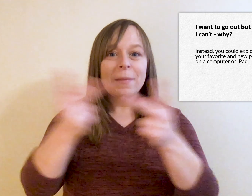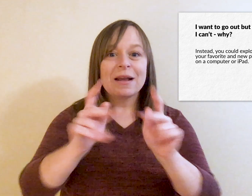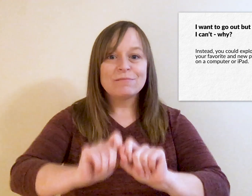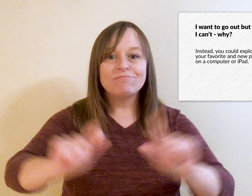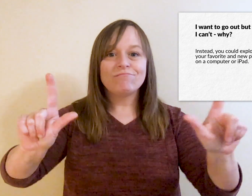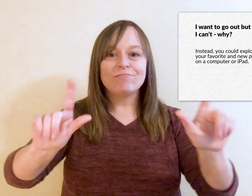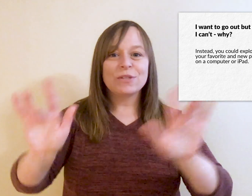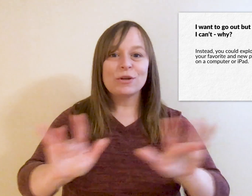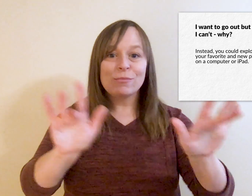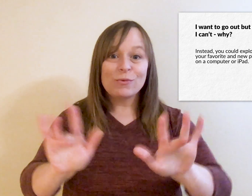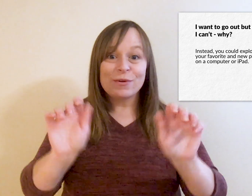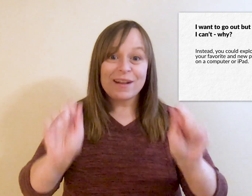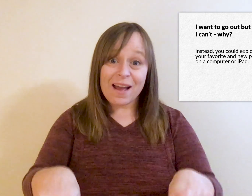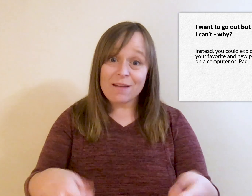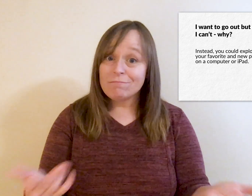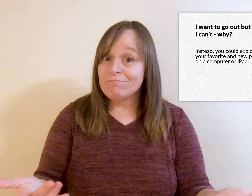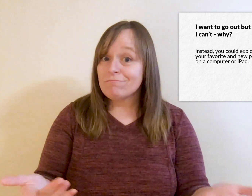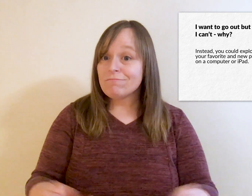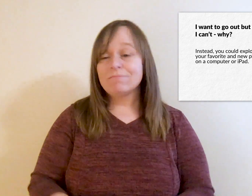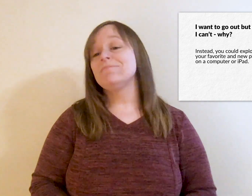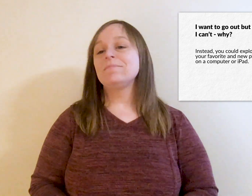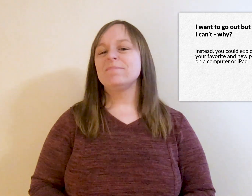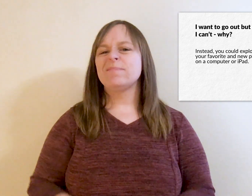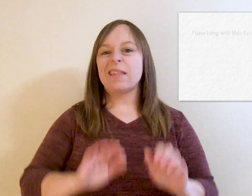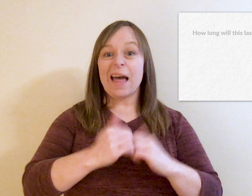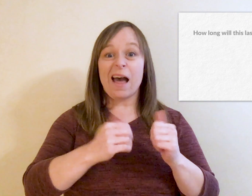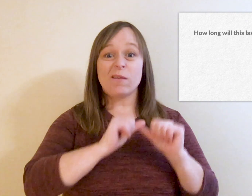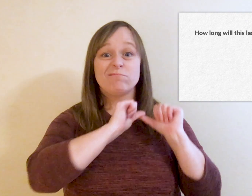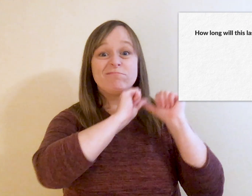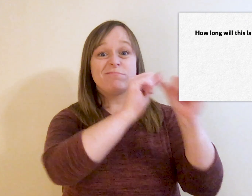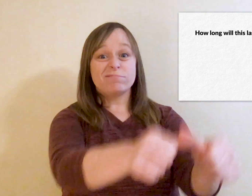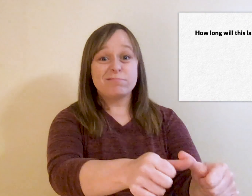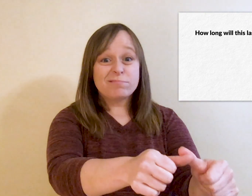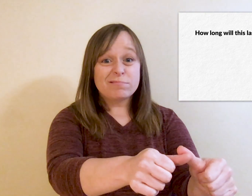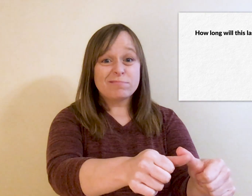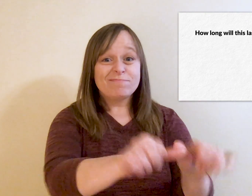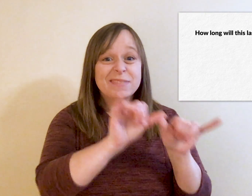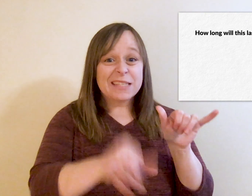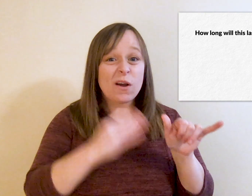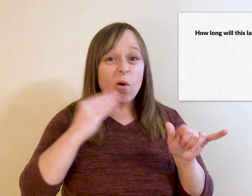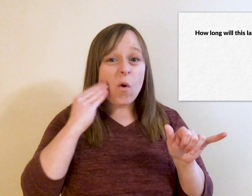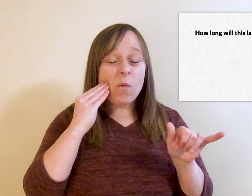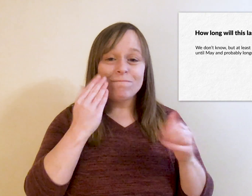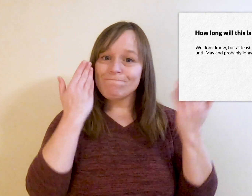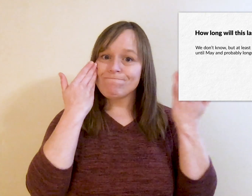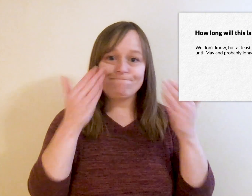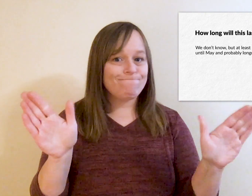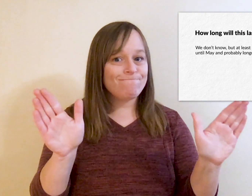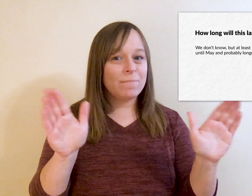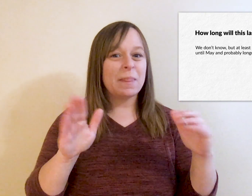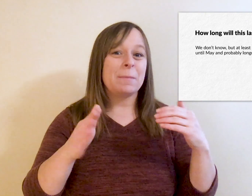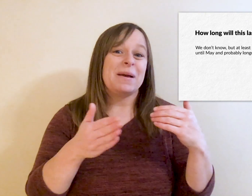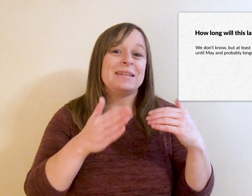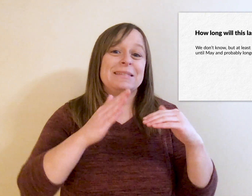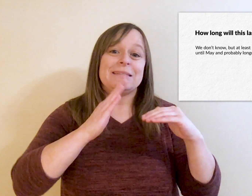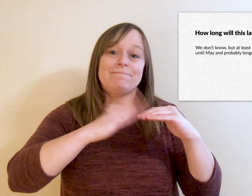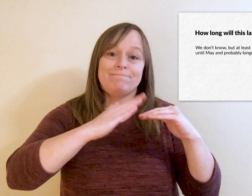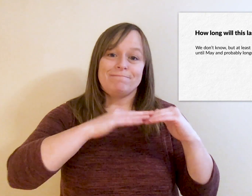places on a computer or iPad. How long will this last? We don't know, but at least